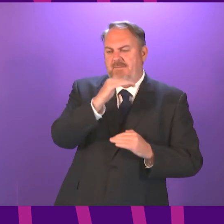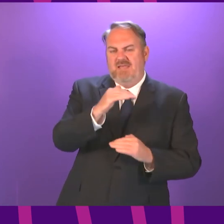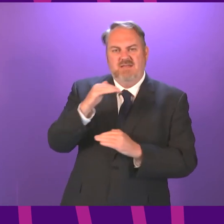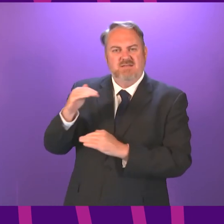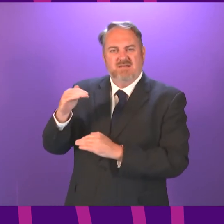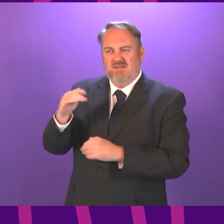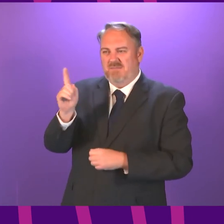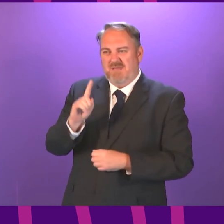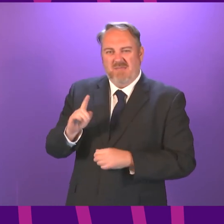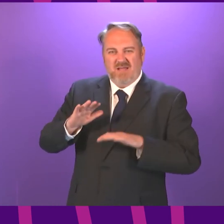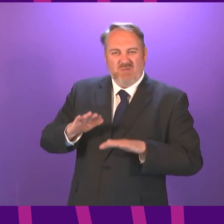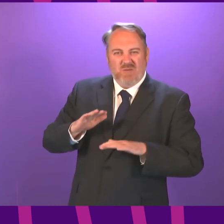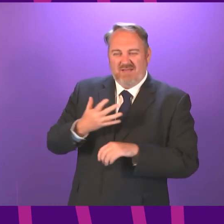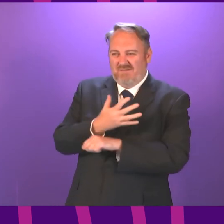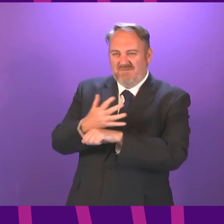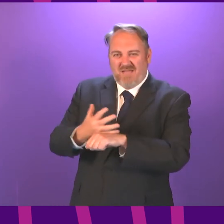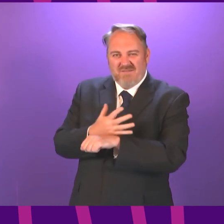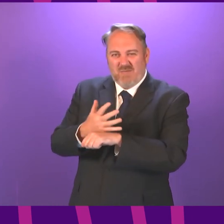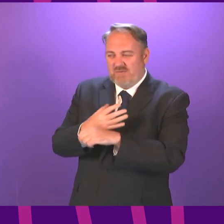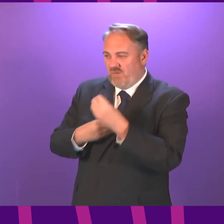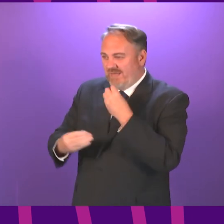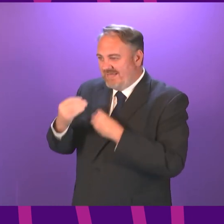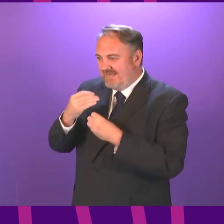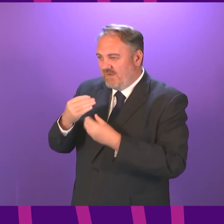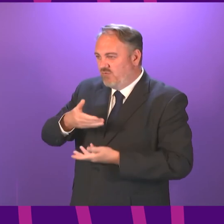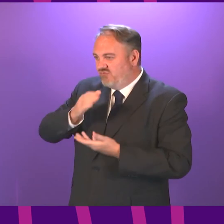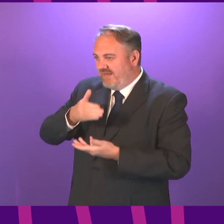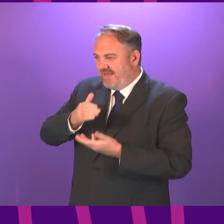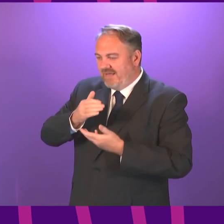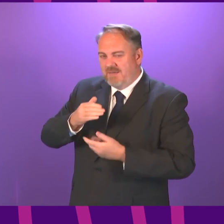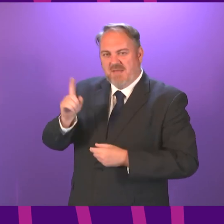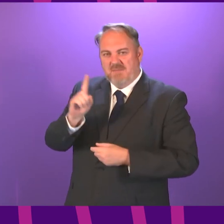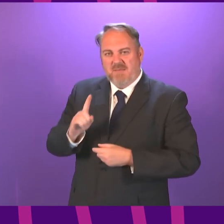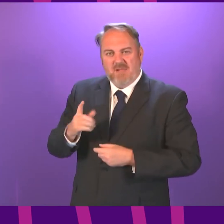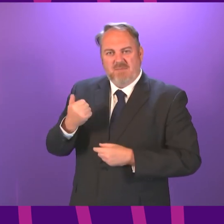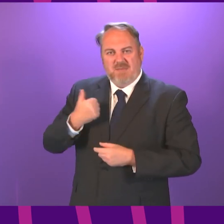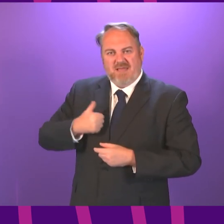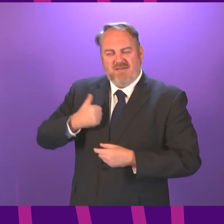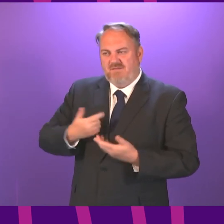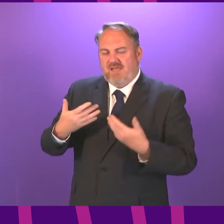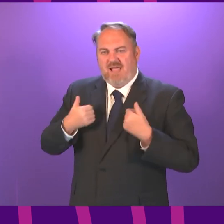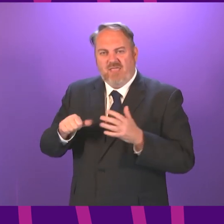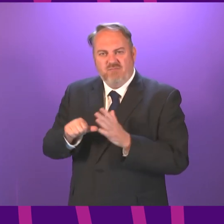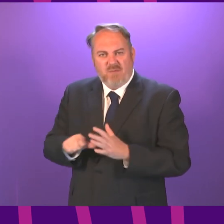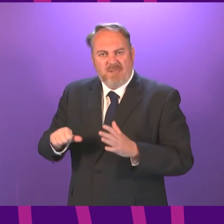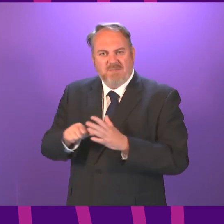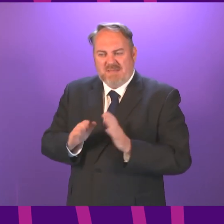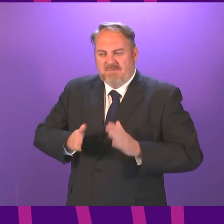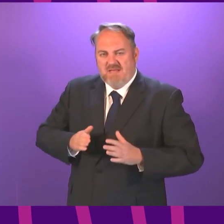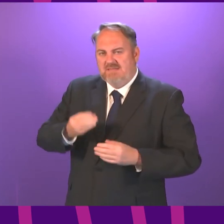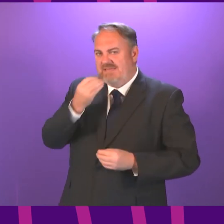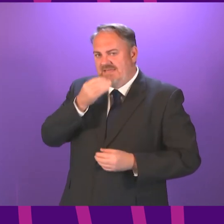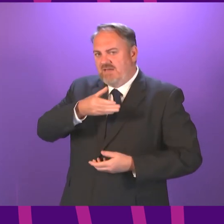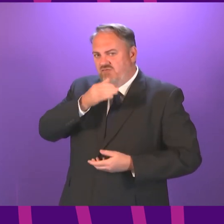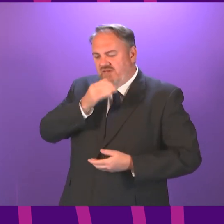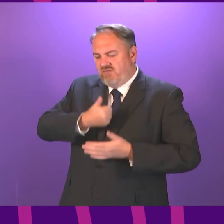for up to five hours in between eating or drinking and this may cause an issue particularly for those with underlying health issues whilst it's understandable the decision was taken